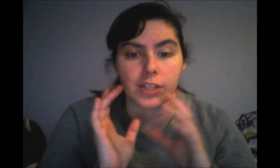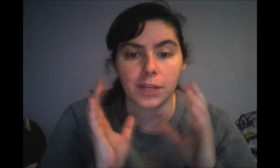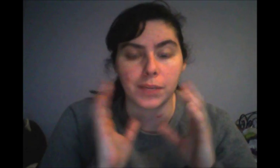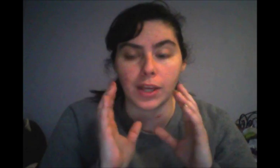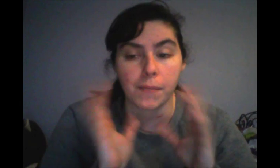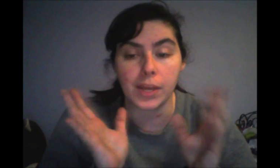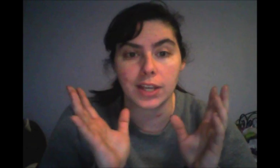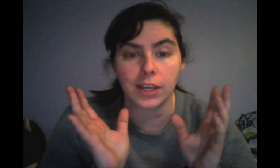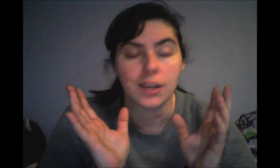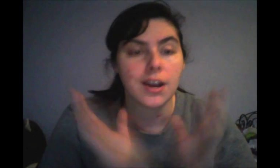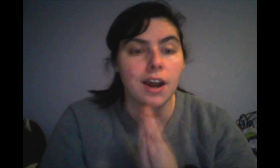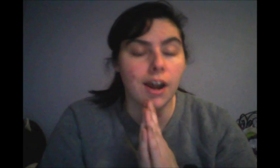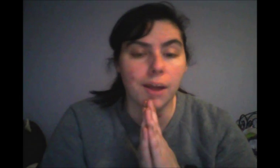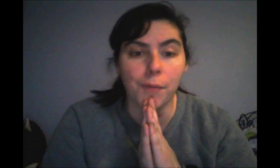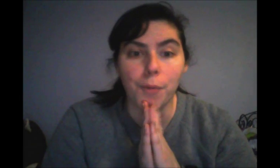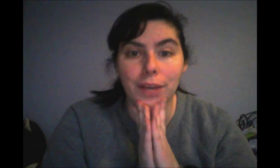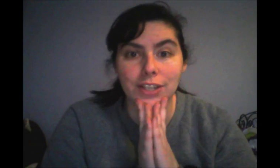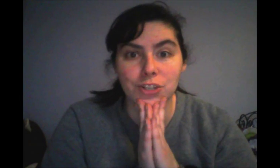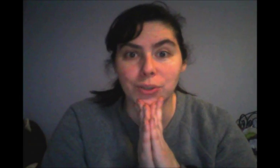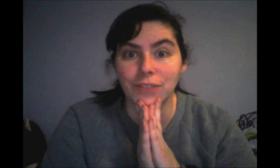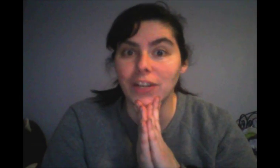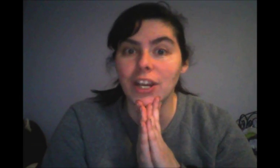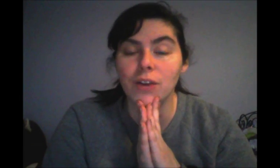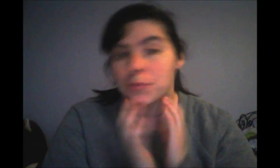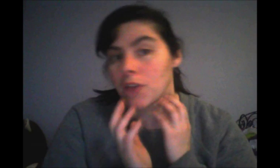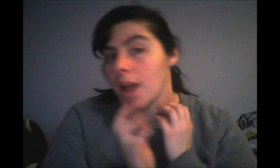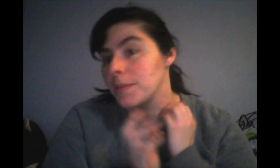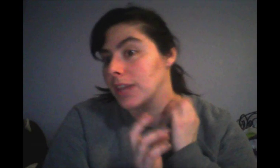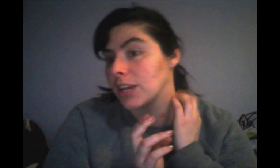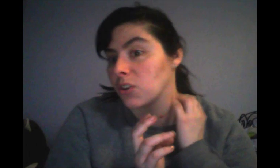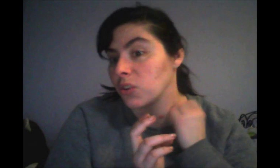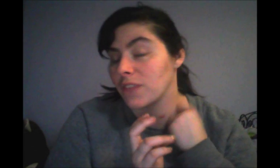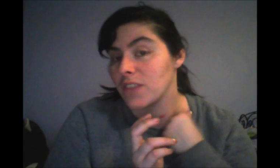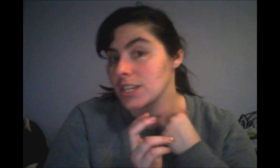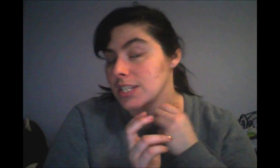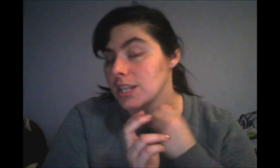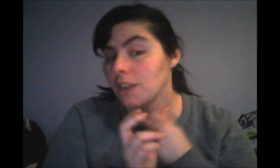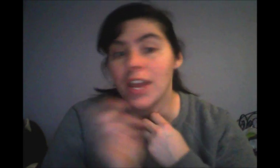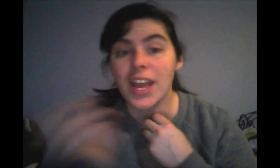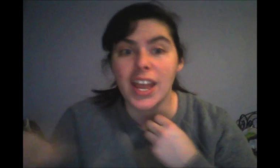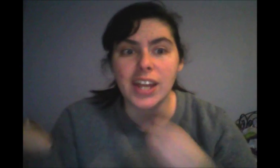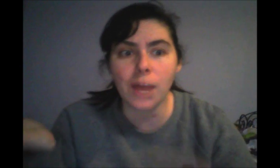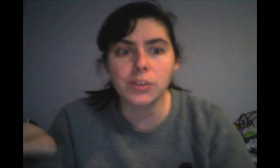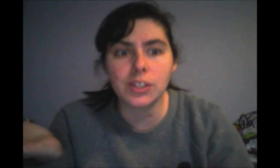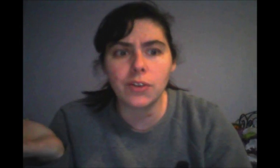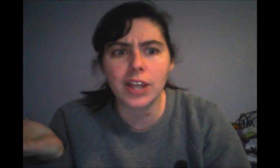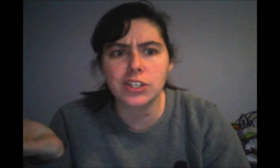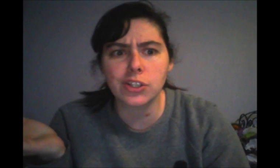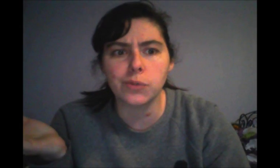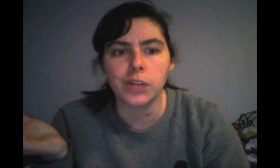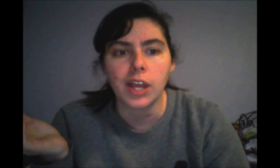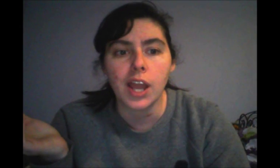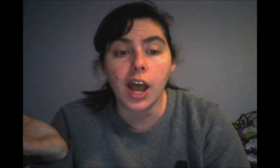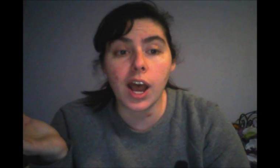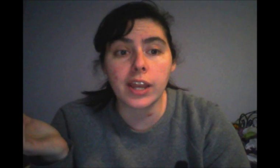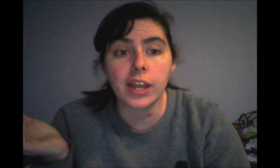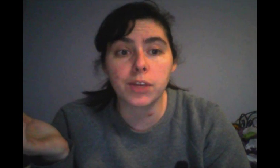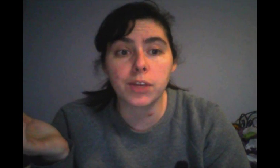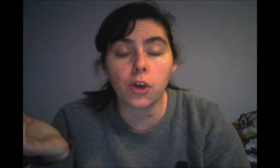going to be amazing. Um, I hope you guys enjoyed the video. Subscribe and like and all that fancy stuff. And I will see you guys soon. I am going to go